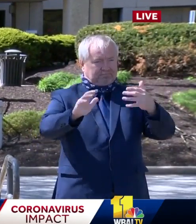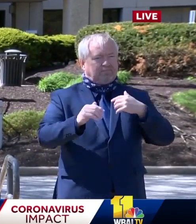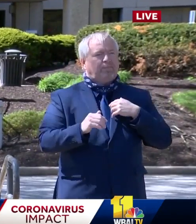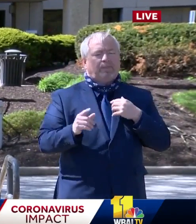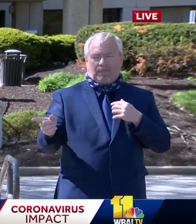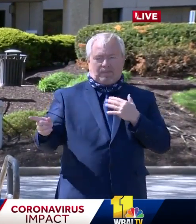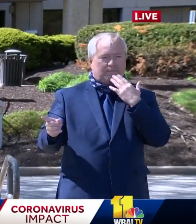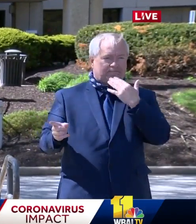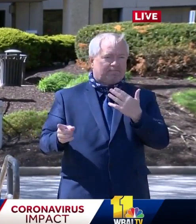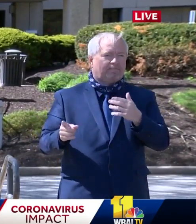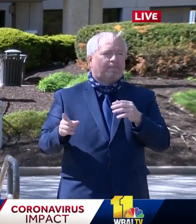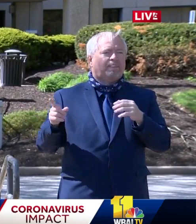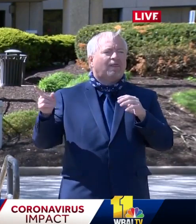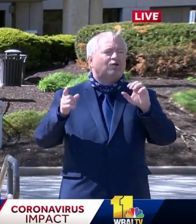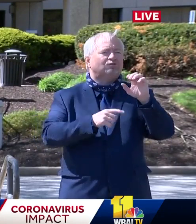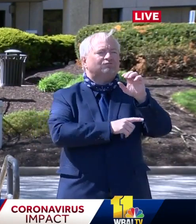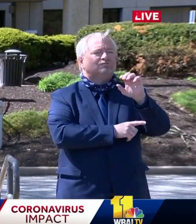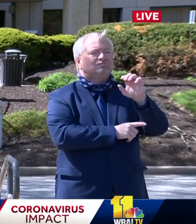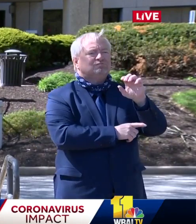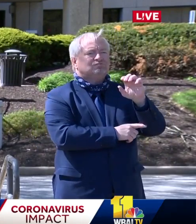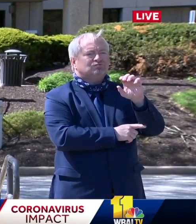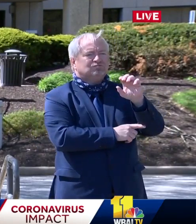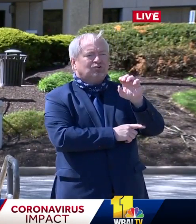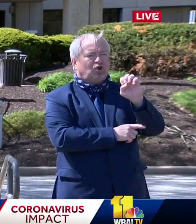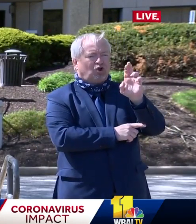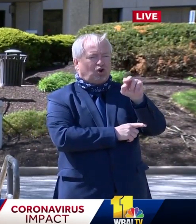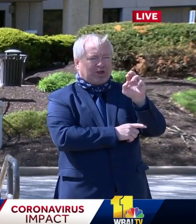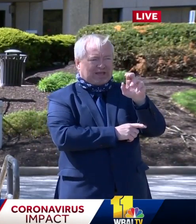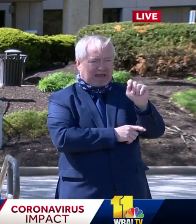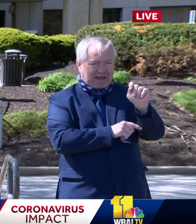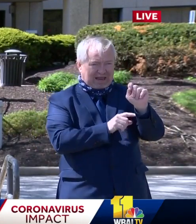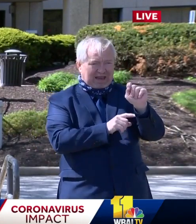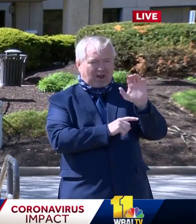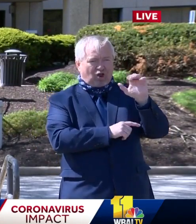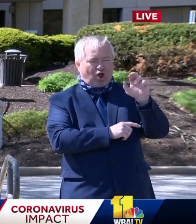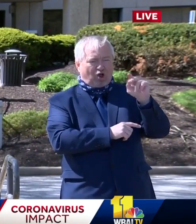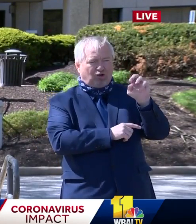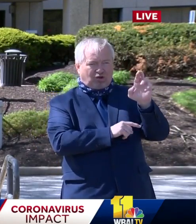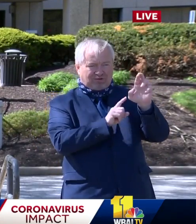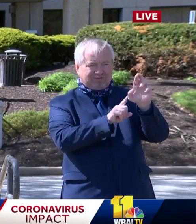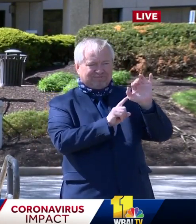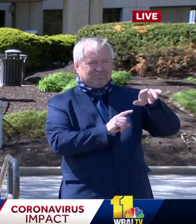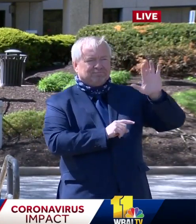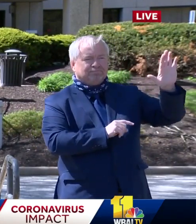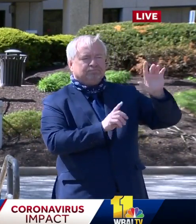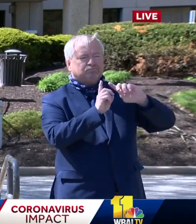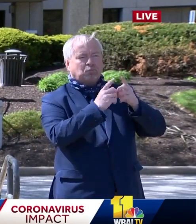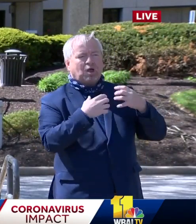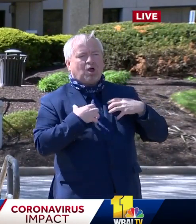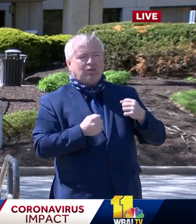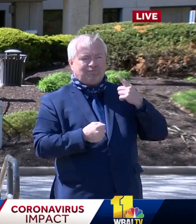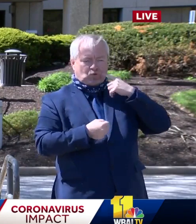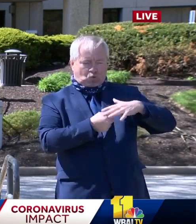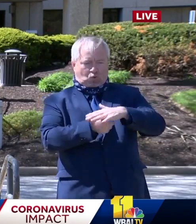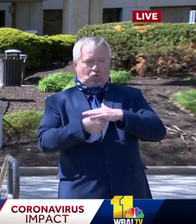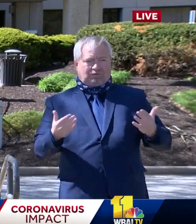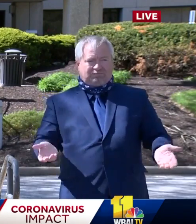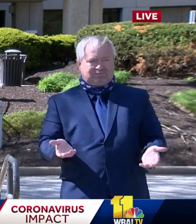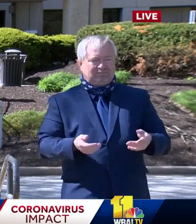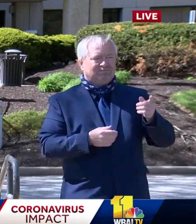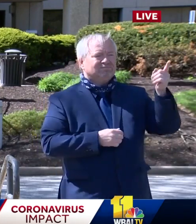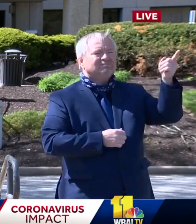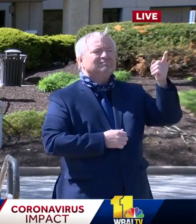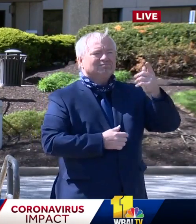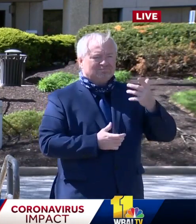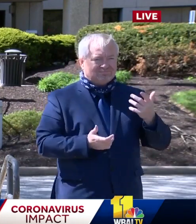They have done a heroic job of responding to this virus. But one of the concerns we have is, as the numbers start coming in and we collect data, we